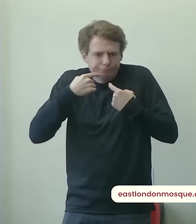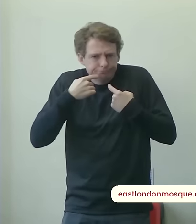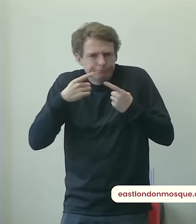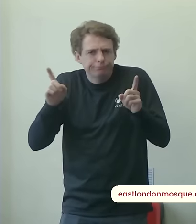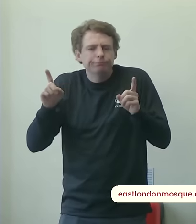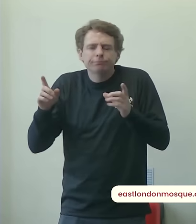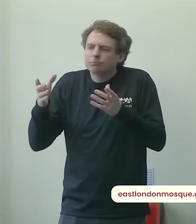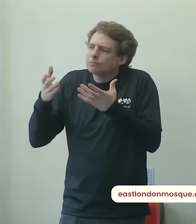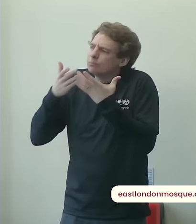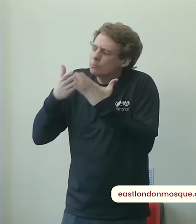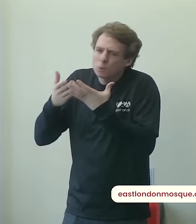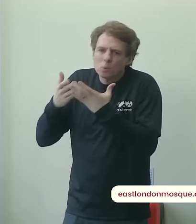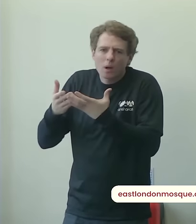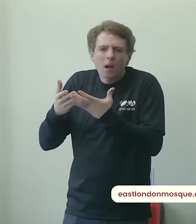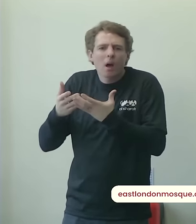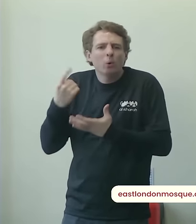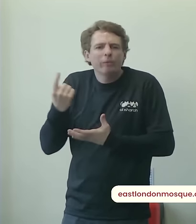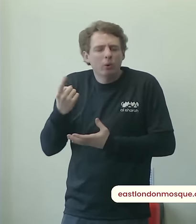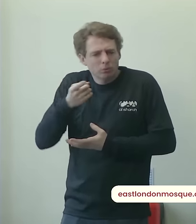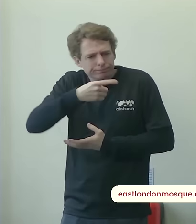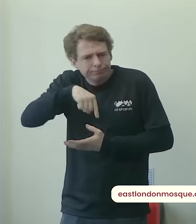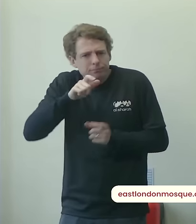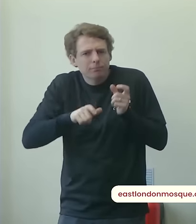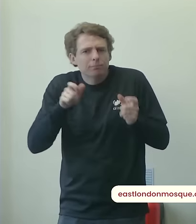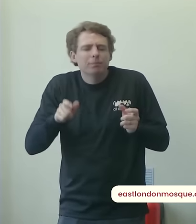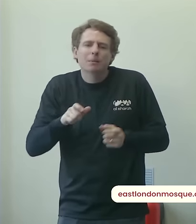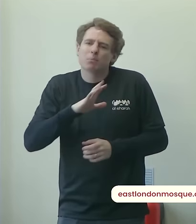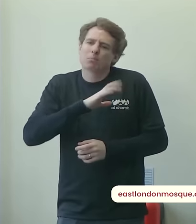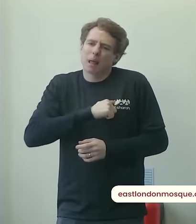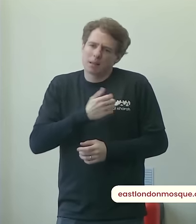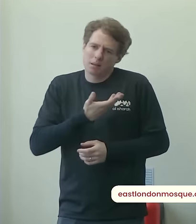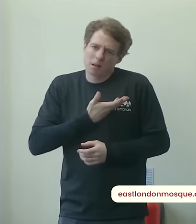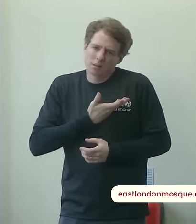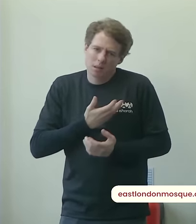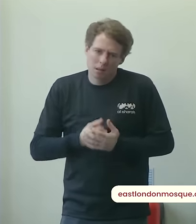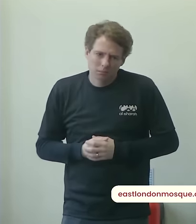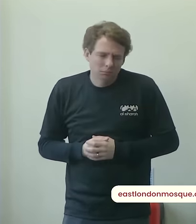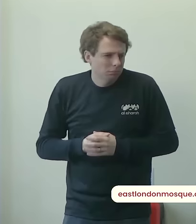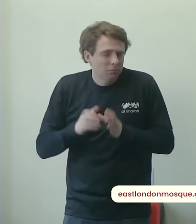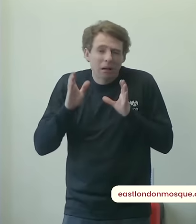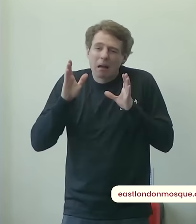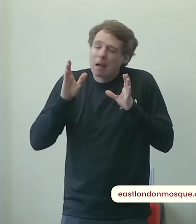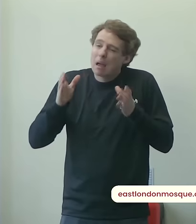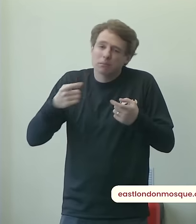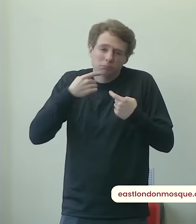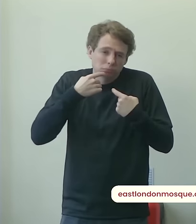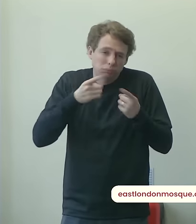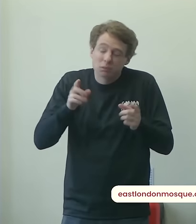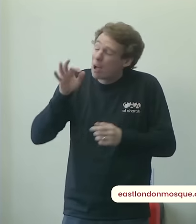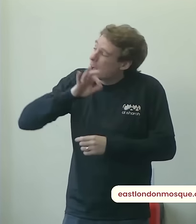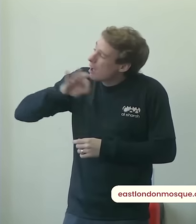and without highlighting the situation may allah almighty make it easy for them may allah almighty